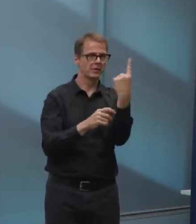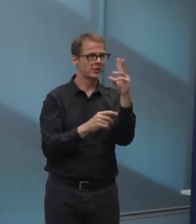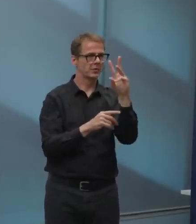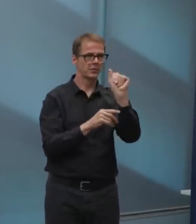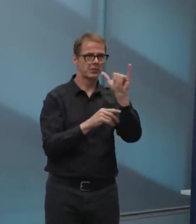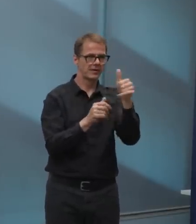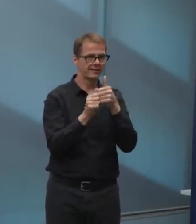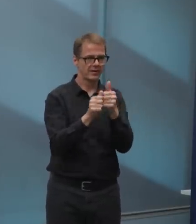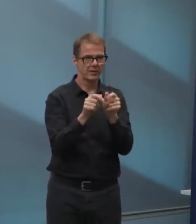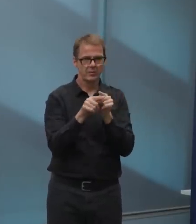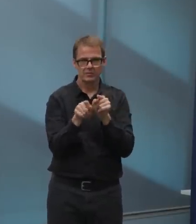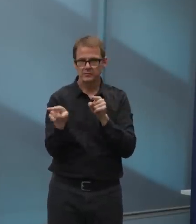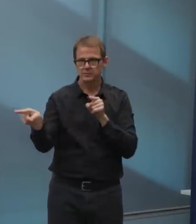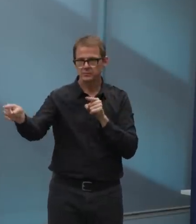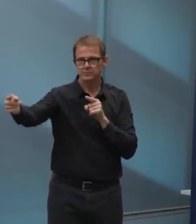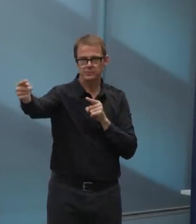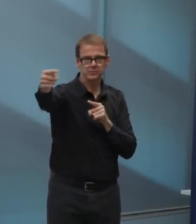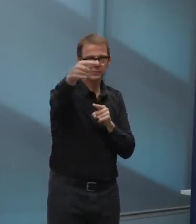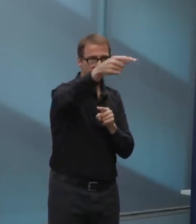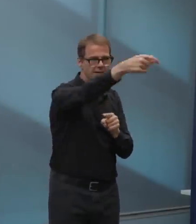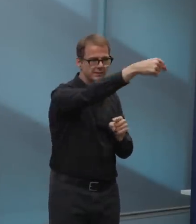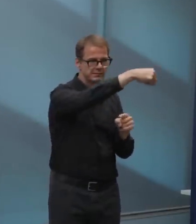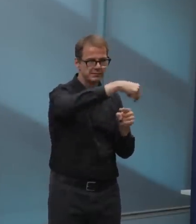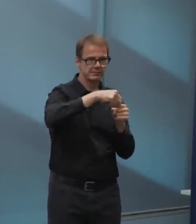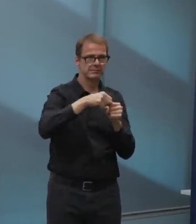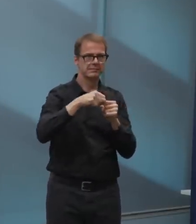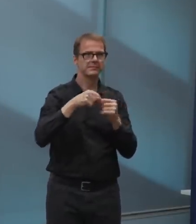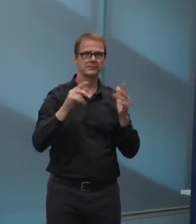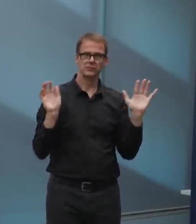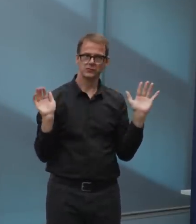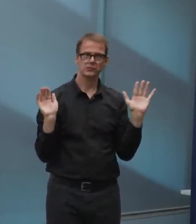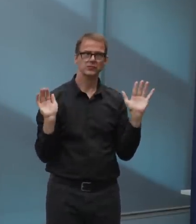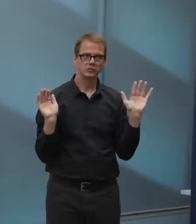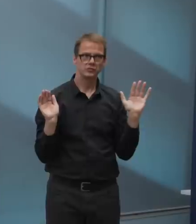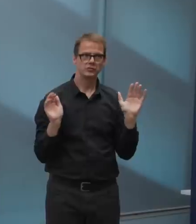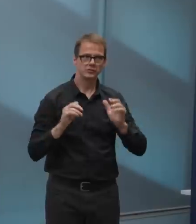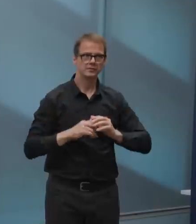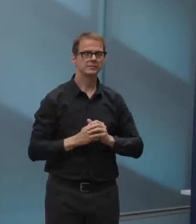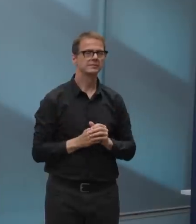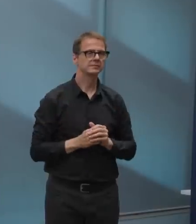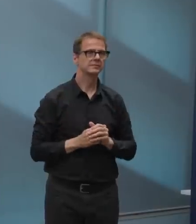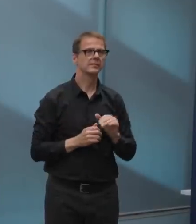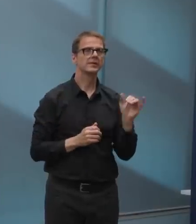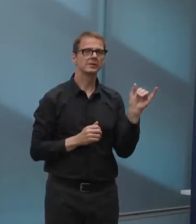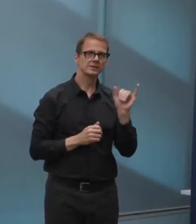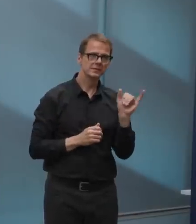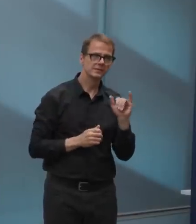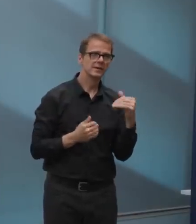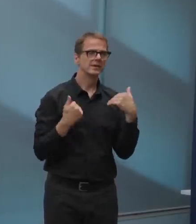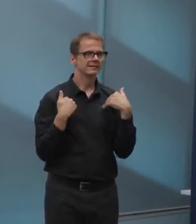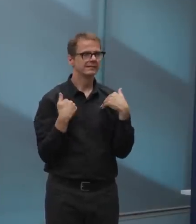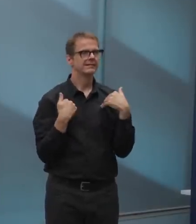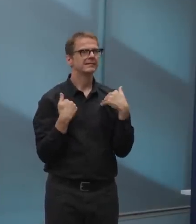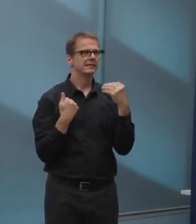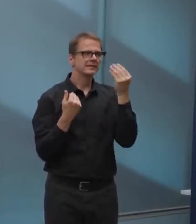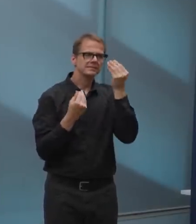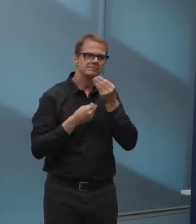tax notices today. Paperless subscribers will see their notices online. The payment deadline is June 30th.